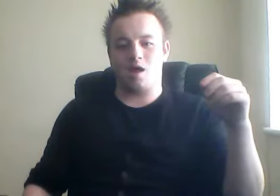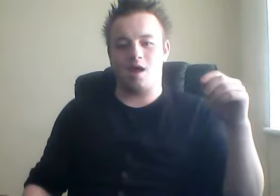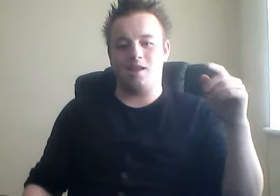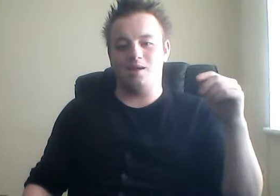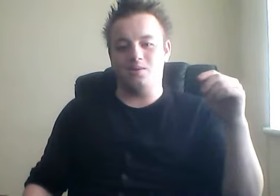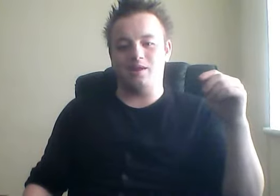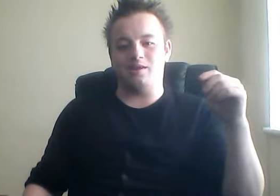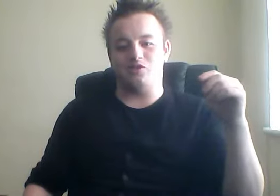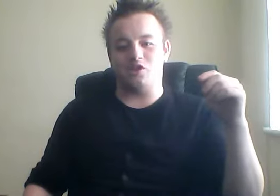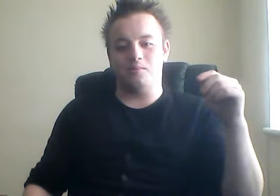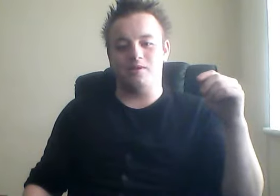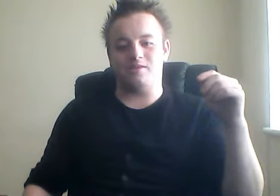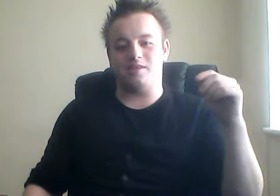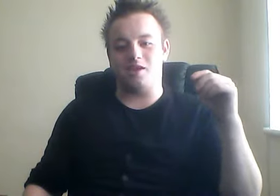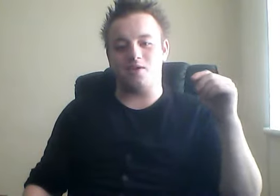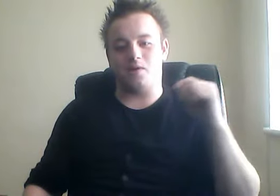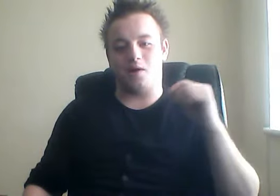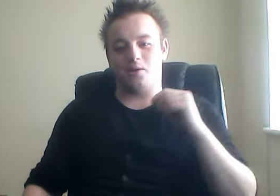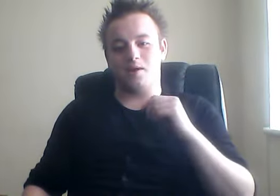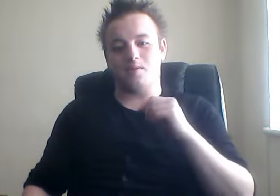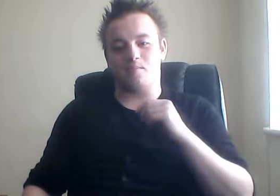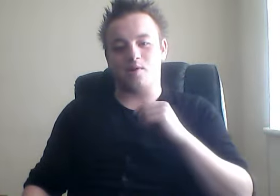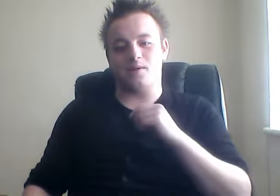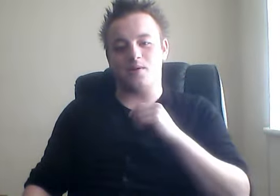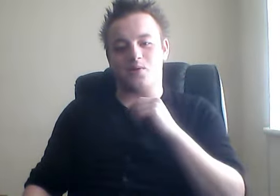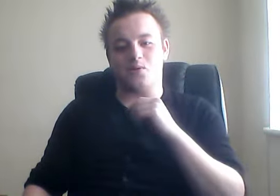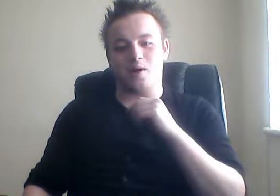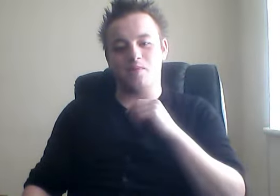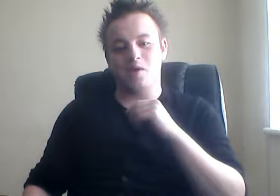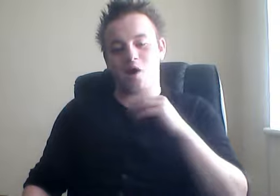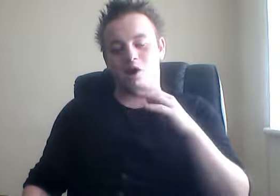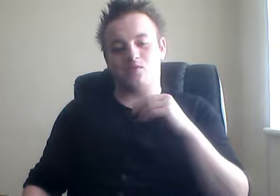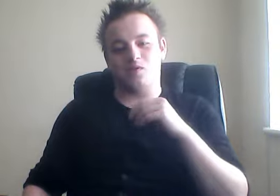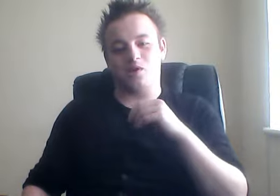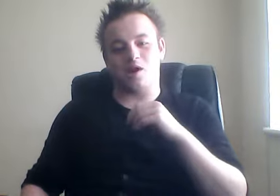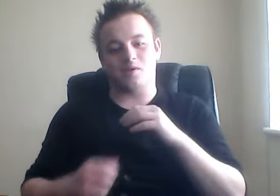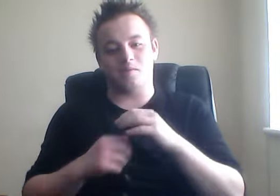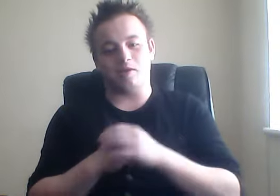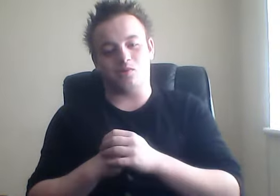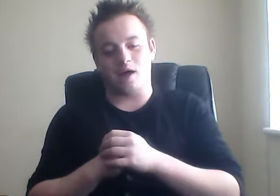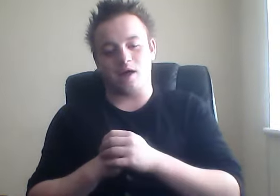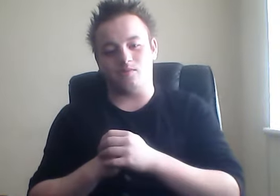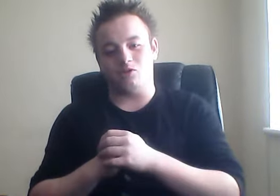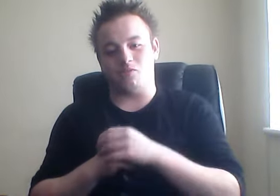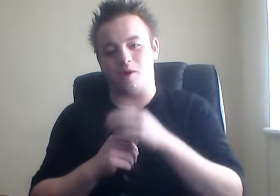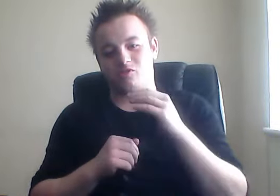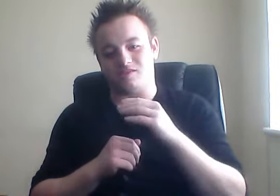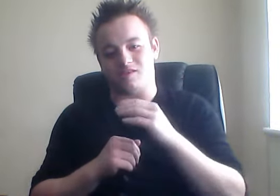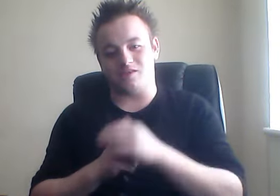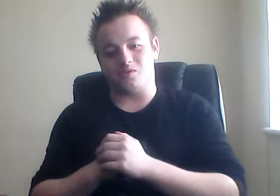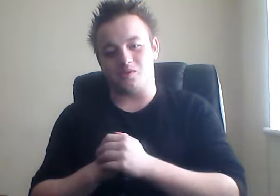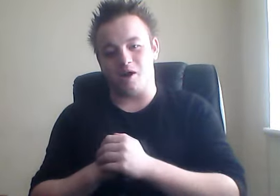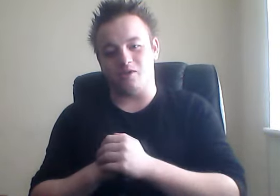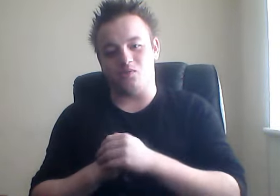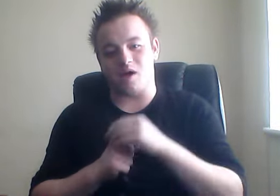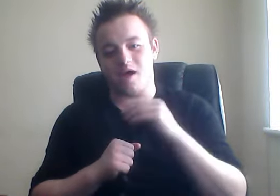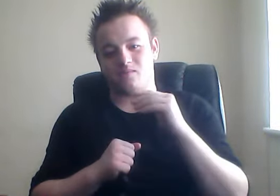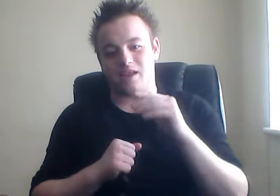Hello ladies and gentlemen, it's DKFarlon here, the Brit that don't quit. Alright, so if you guys are from the magical land of YouTube, I would just like to remind you that I have left